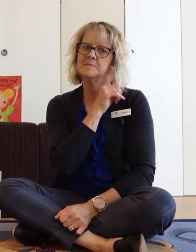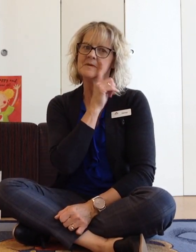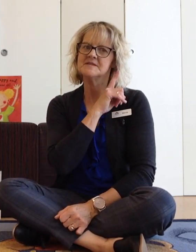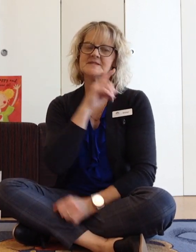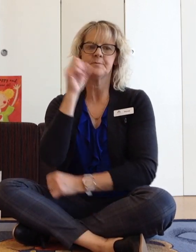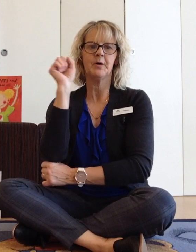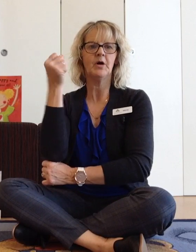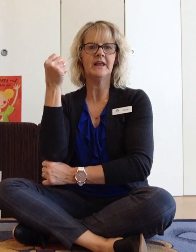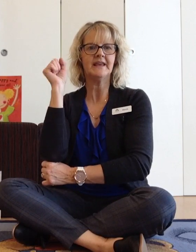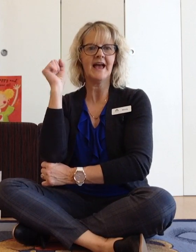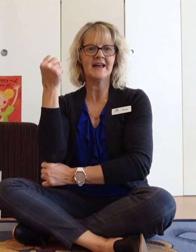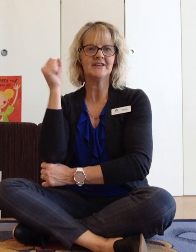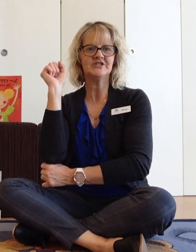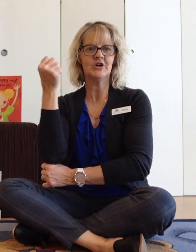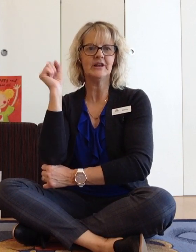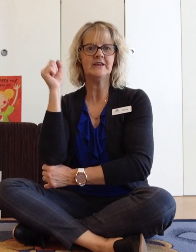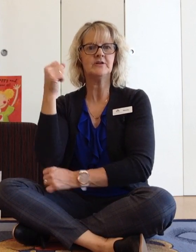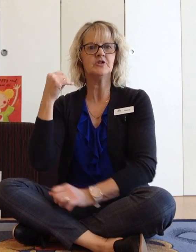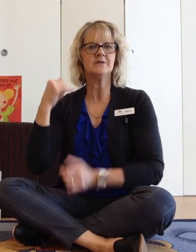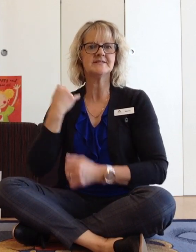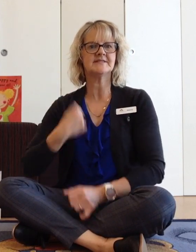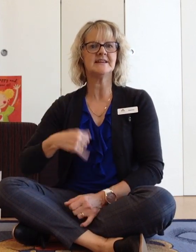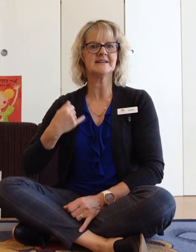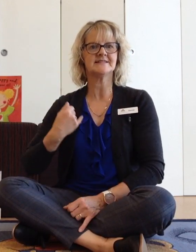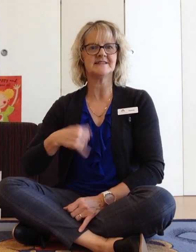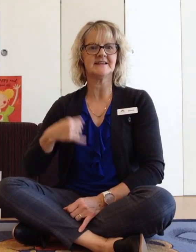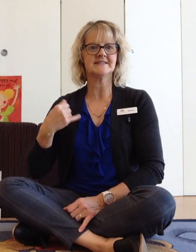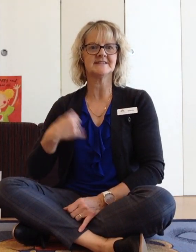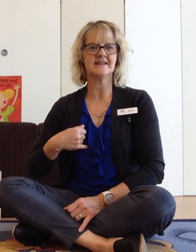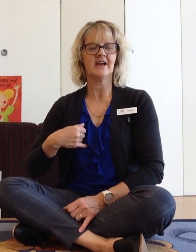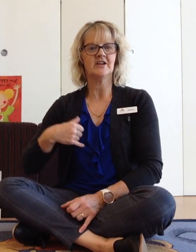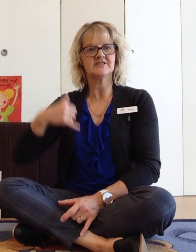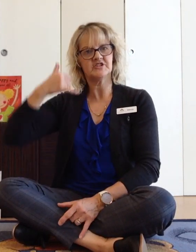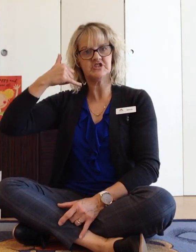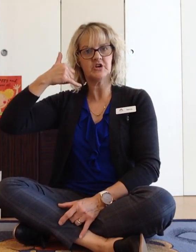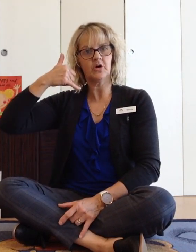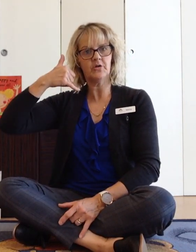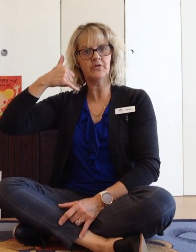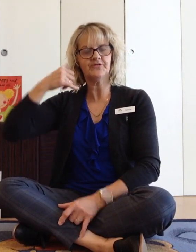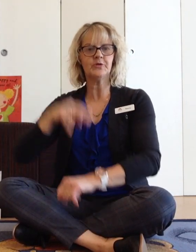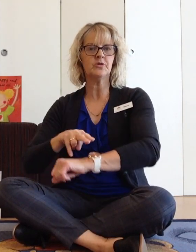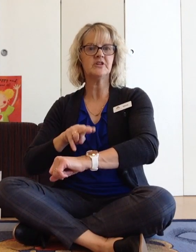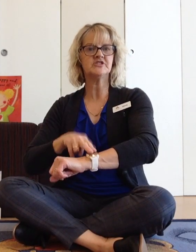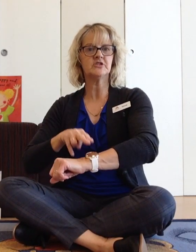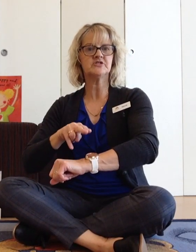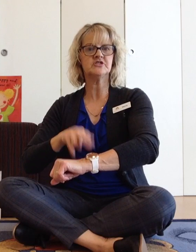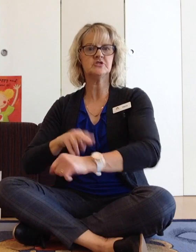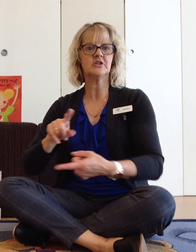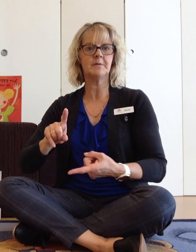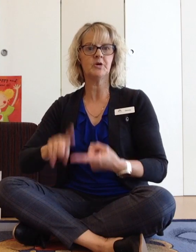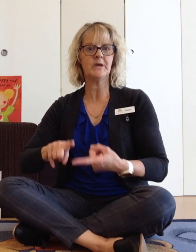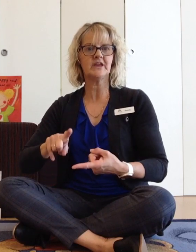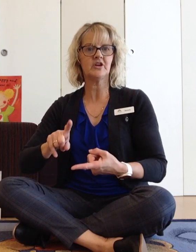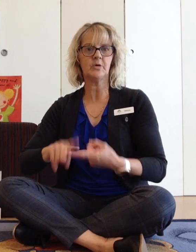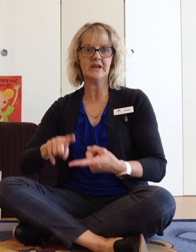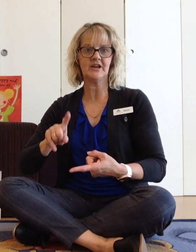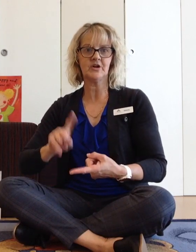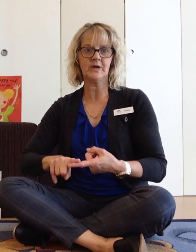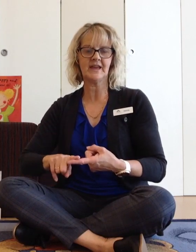Miss Polly Had a Dolly who was sick, sick, sick. So she called for the doctor to come quick, quick, quick.